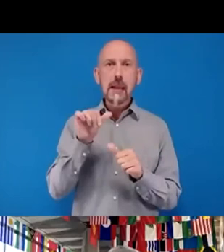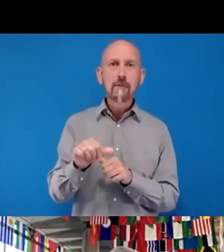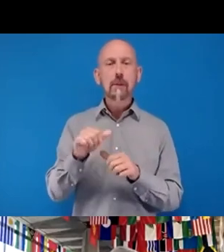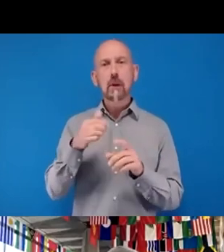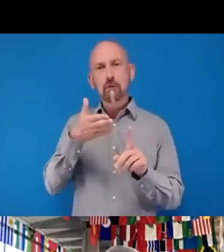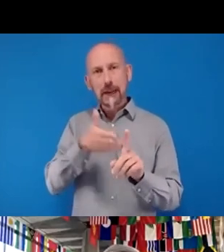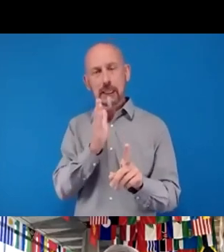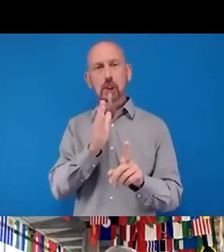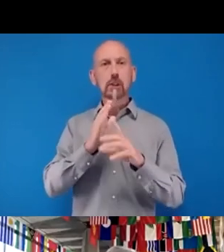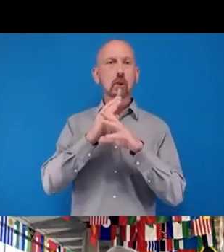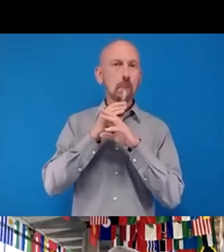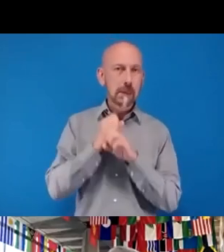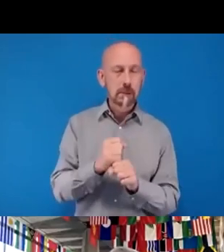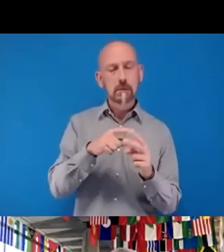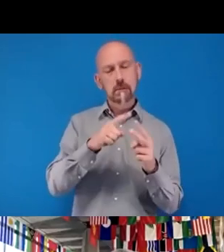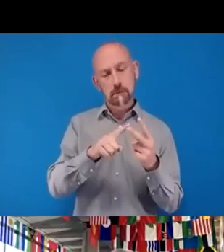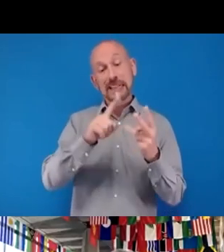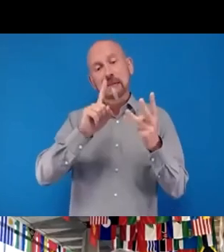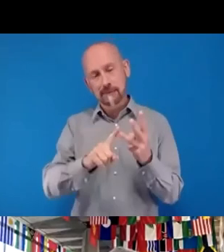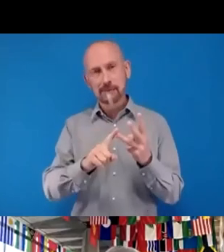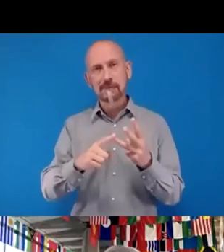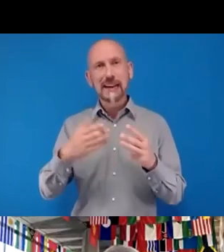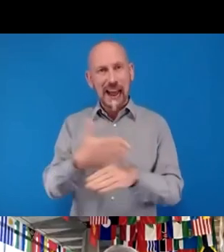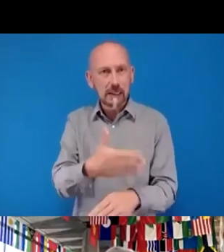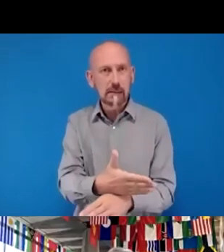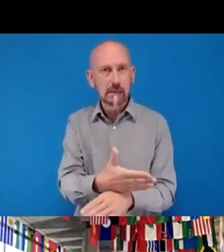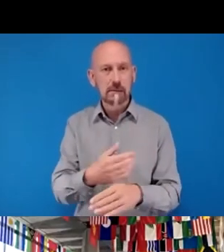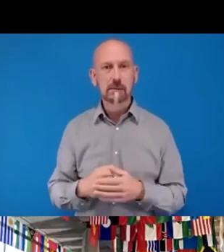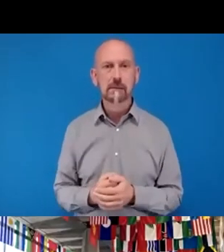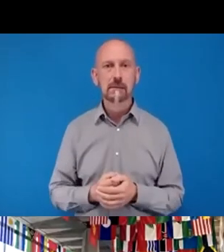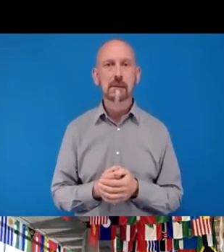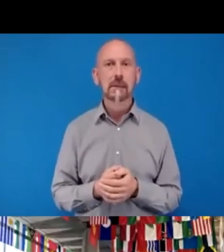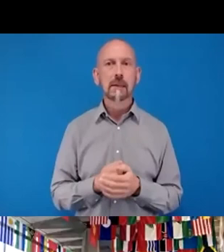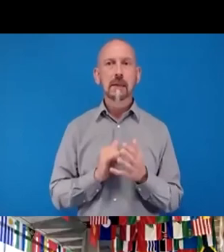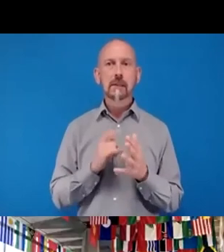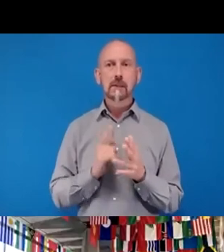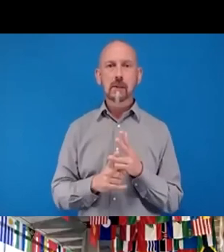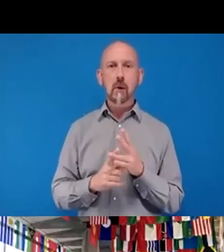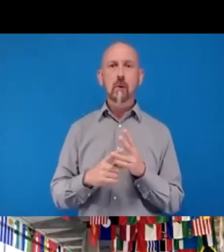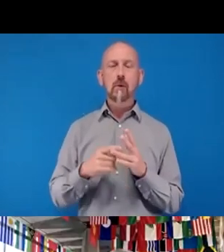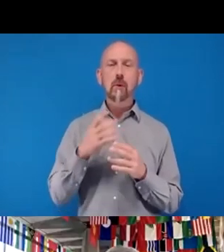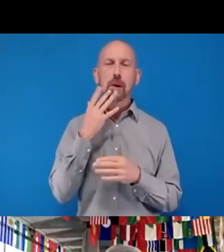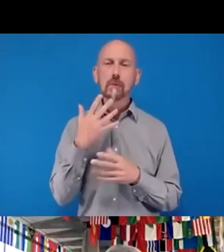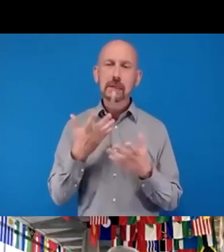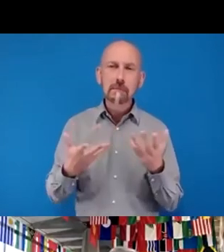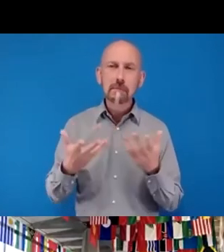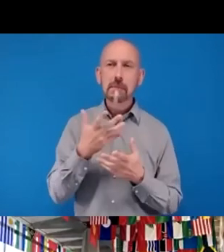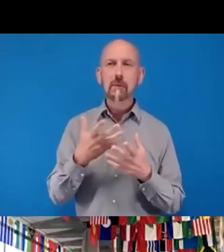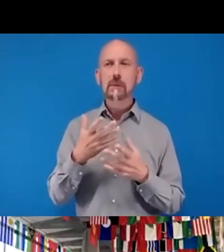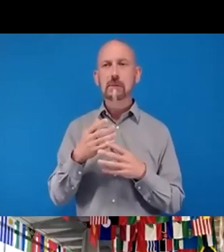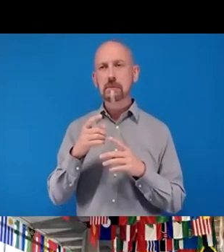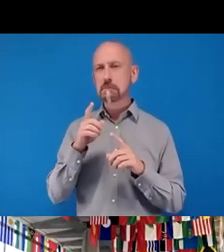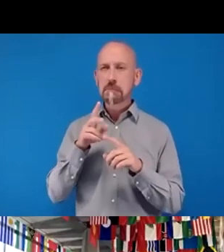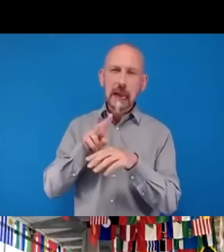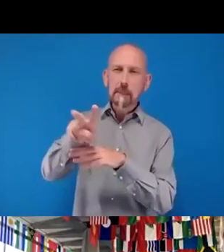act. And the World Report on Vision, as has been mentioned today several times, provides a series of